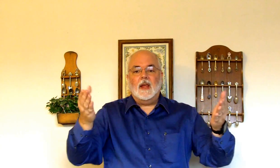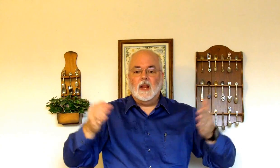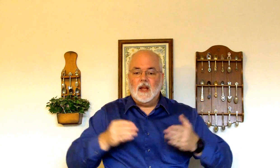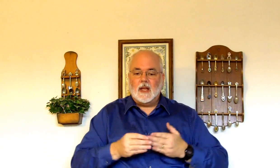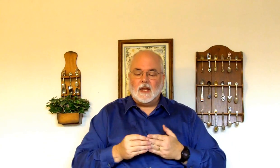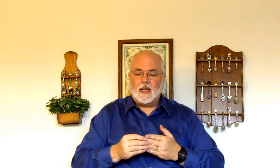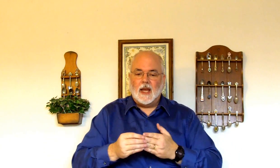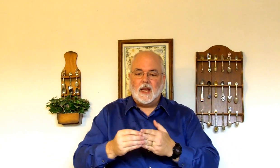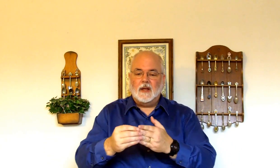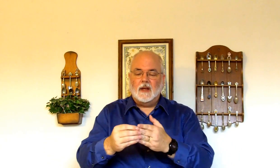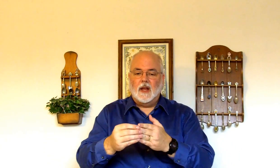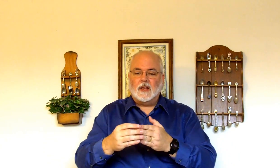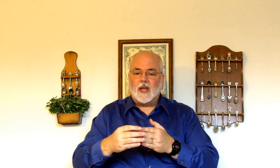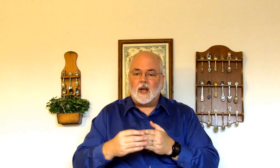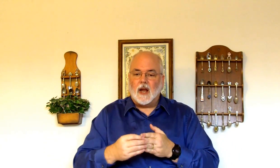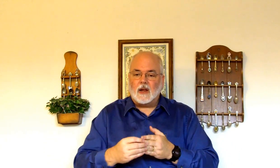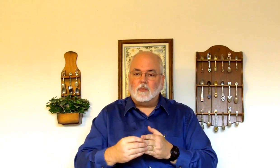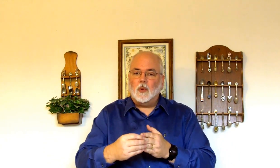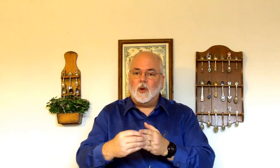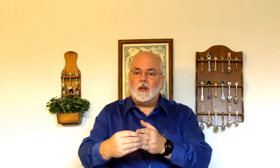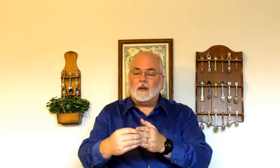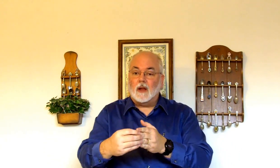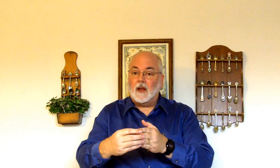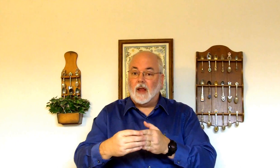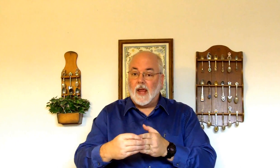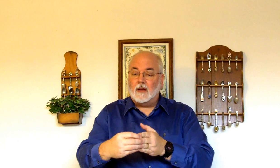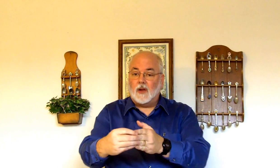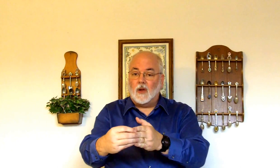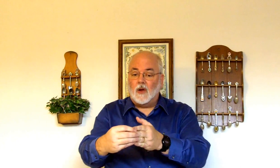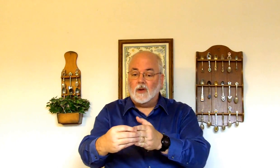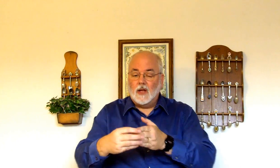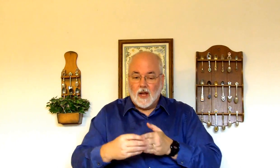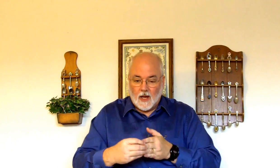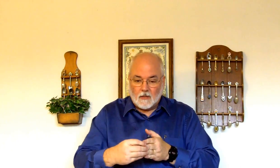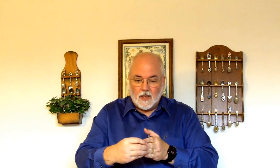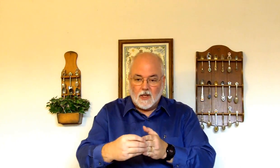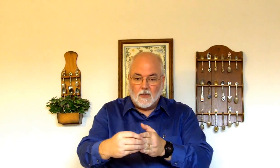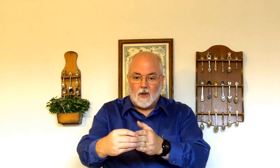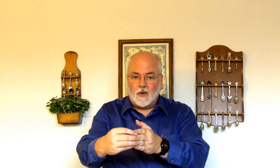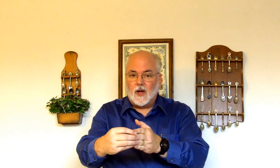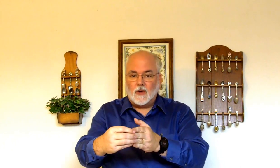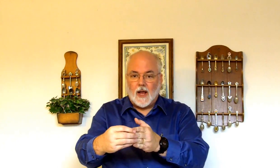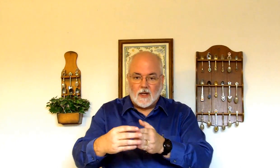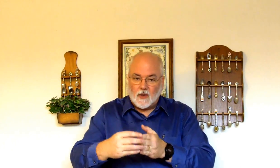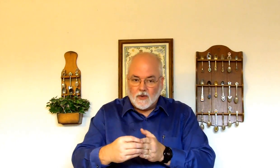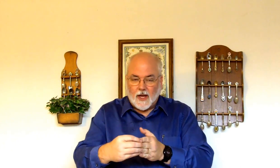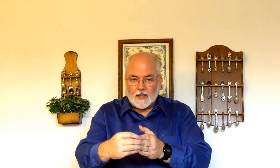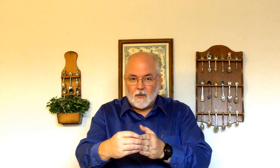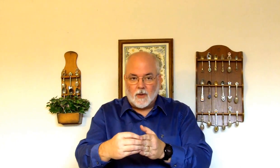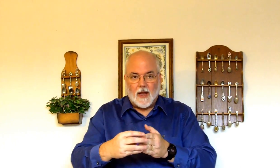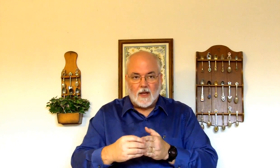They led. Kind of like pulling a hand along. I'm leading you along. You've got your eyes closed. can't see where I'm taking